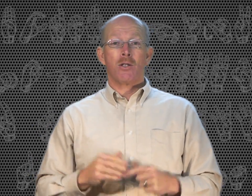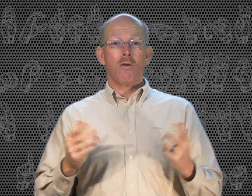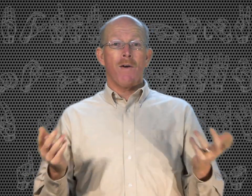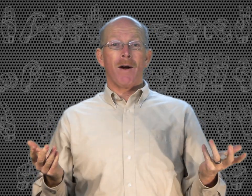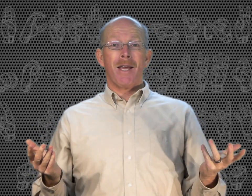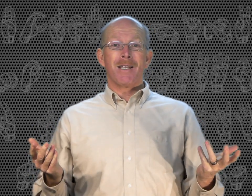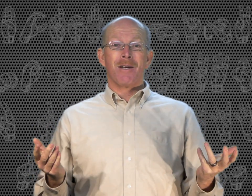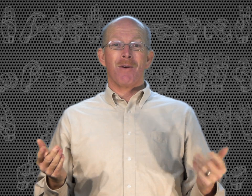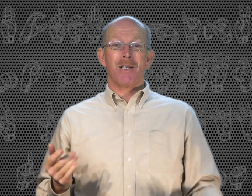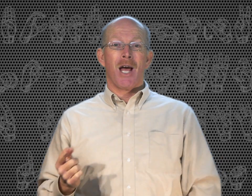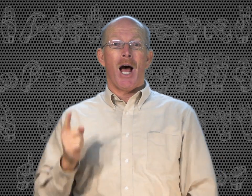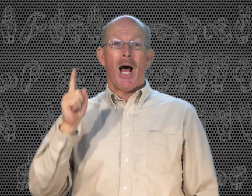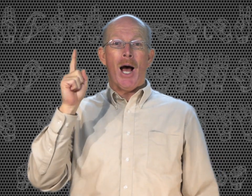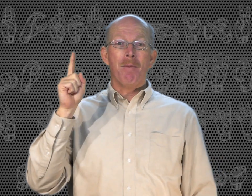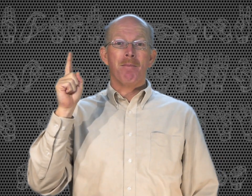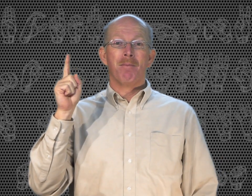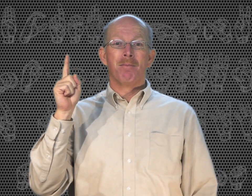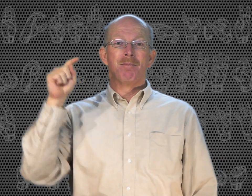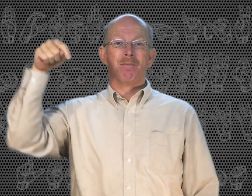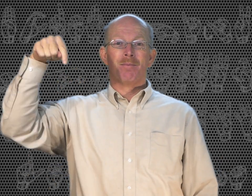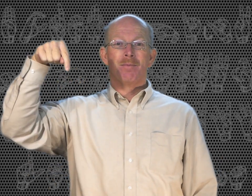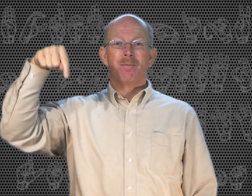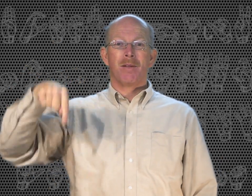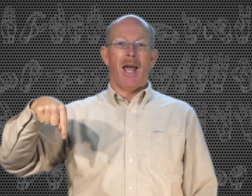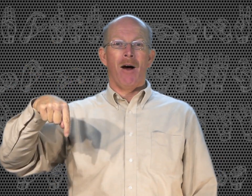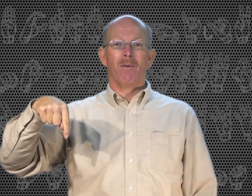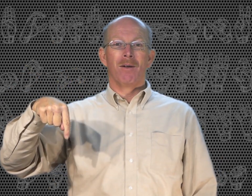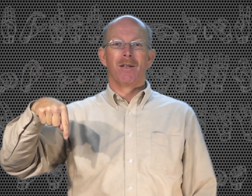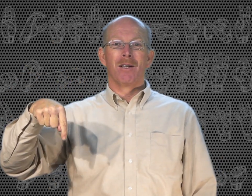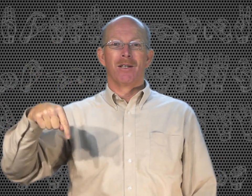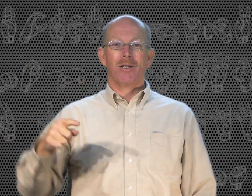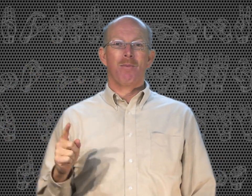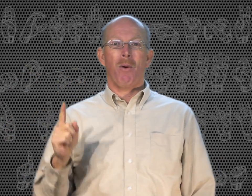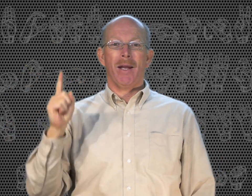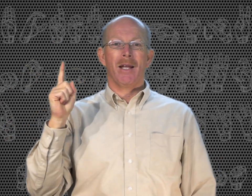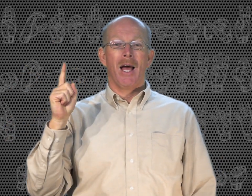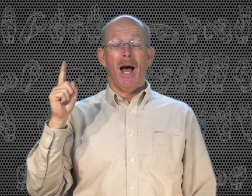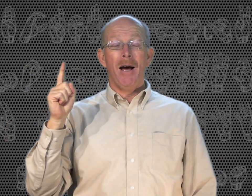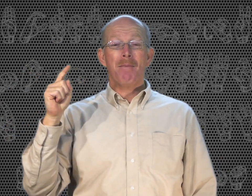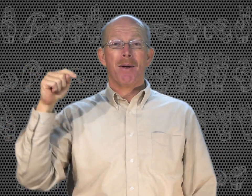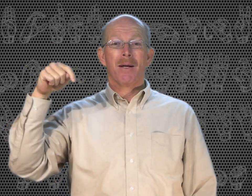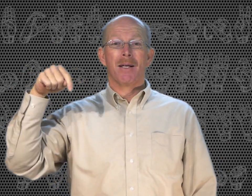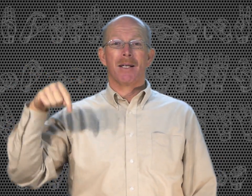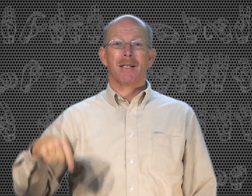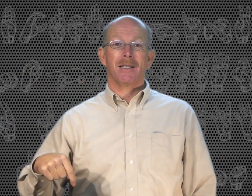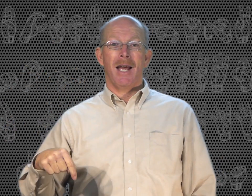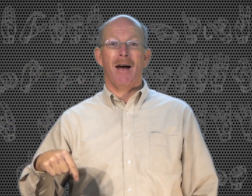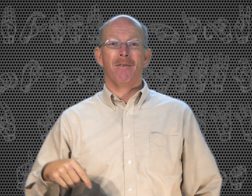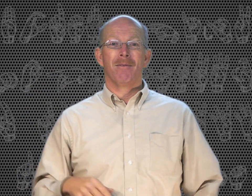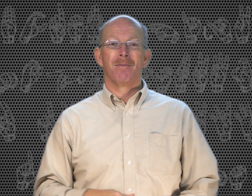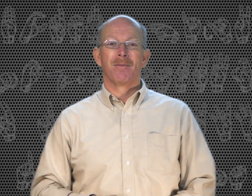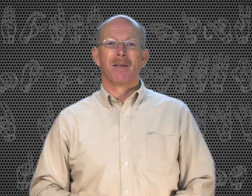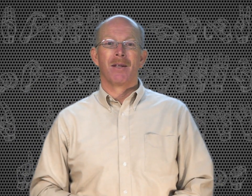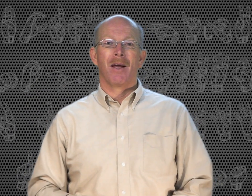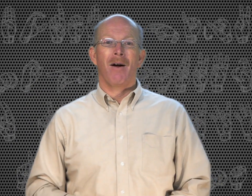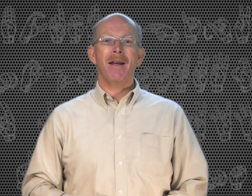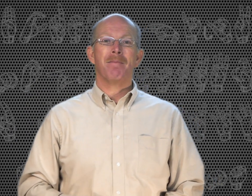two very easy ones. Up. Down. Just point. Up. Down. All right.